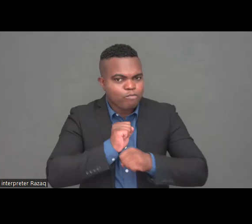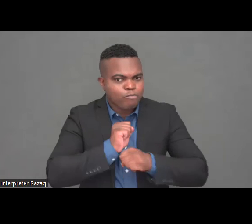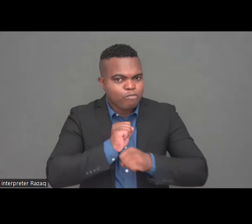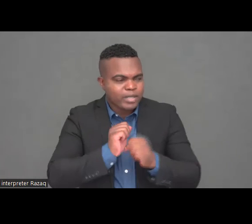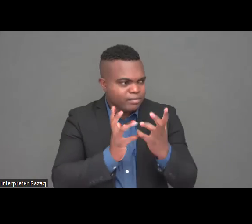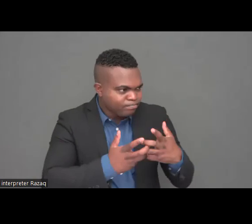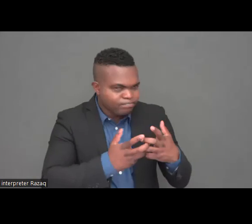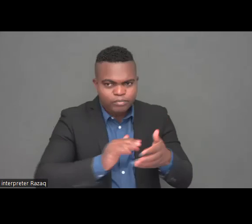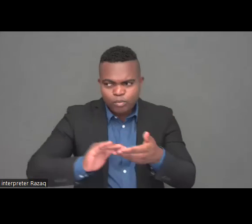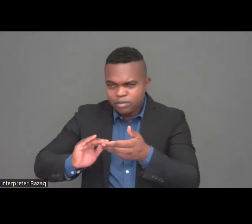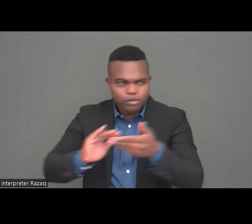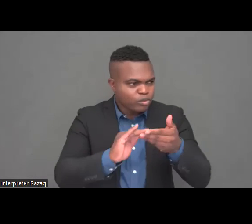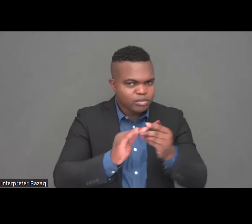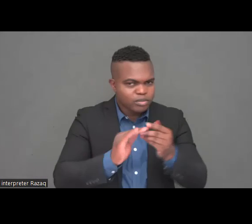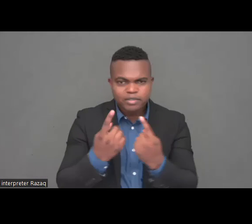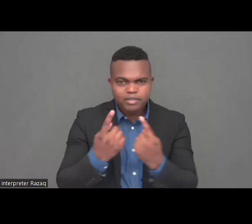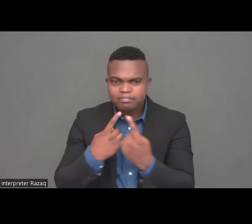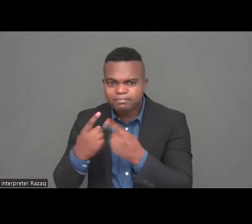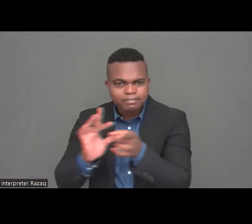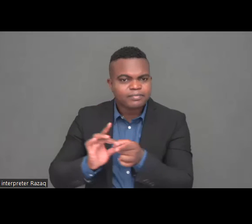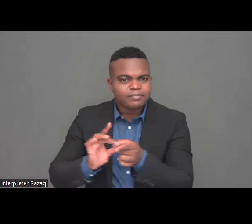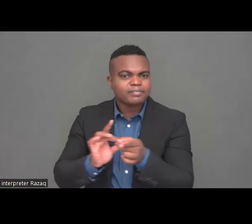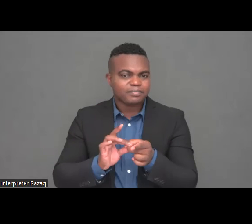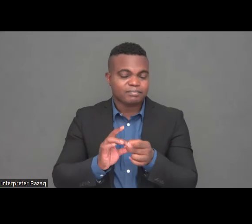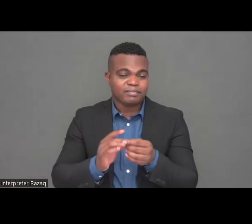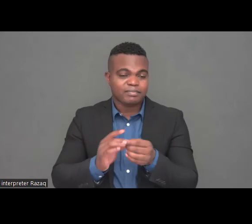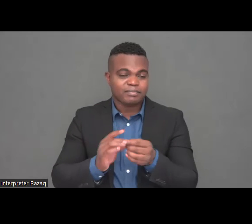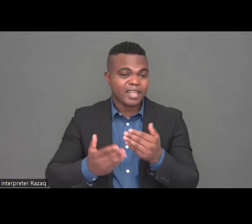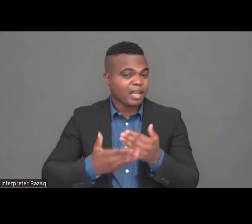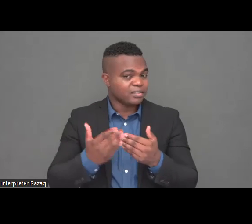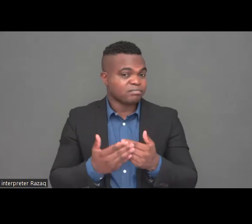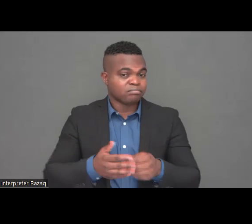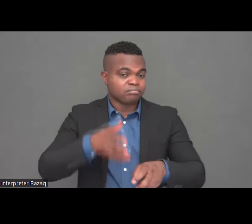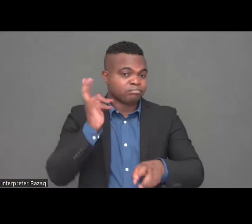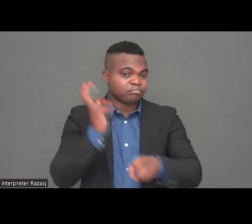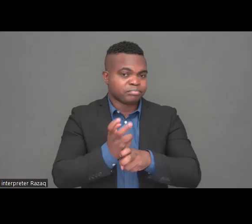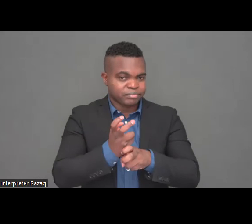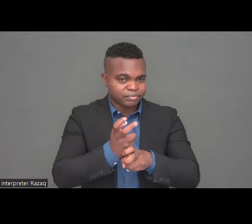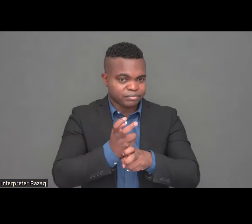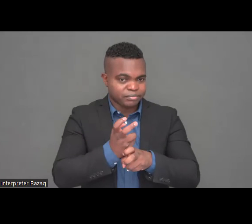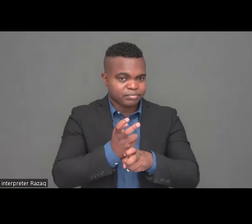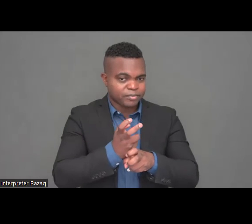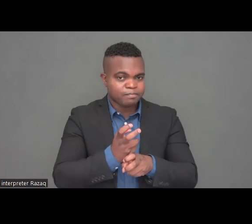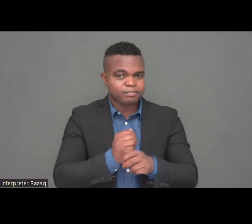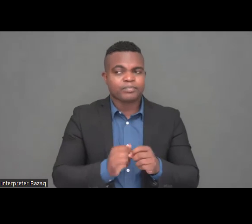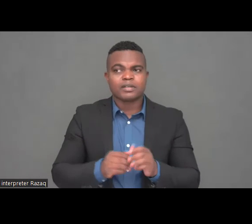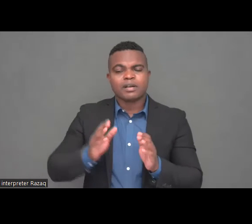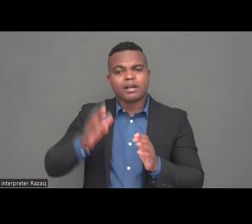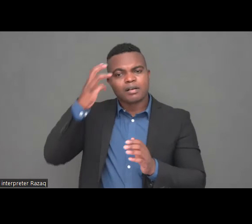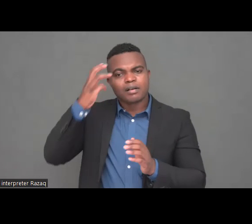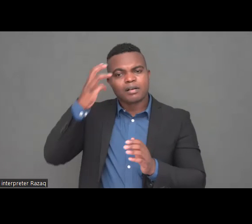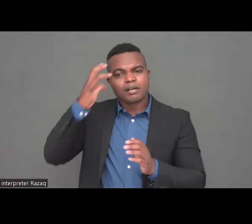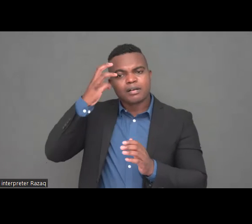they said they need financial support they need money which could be distributed to